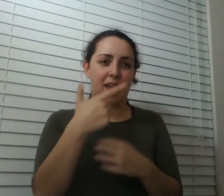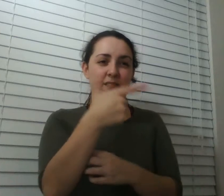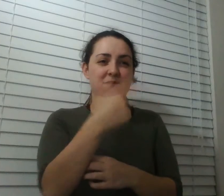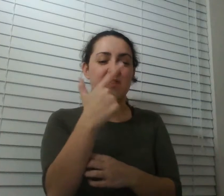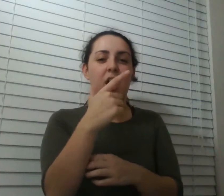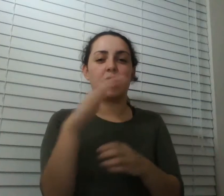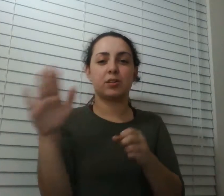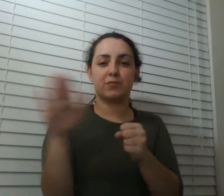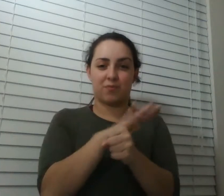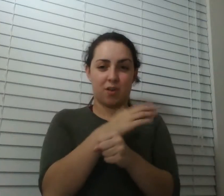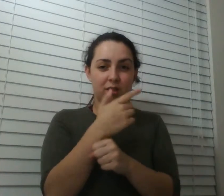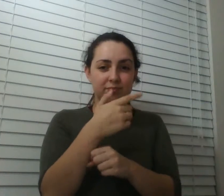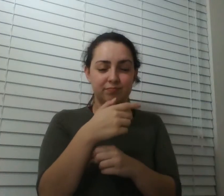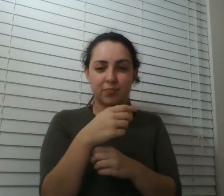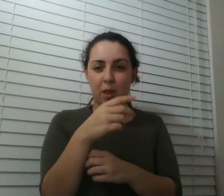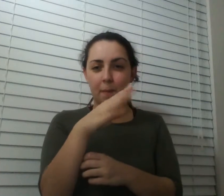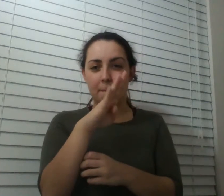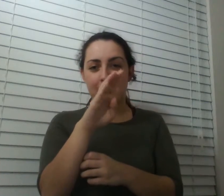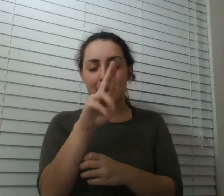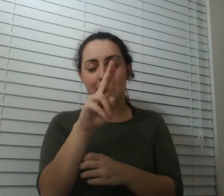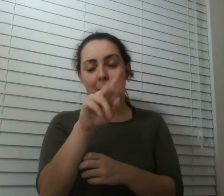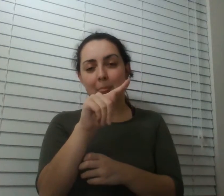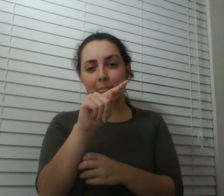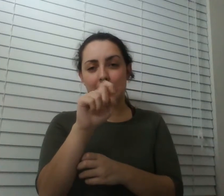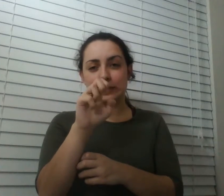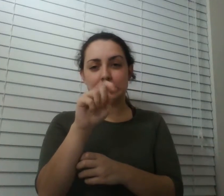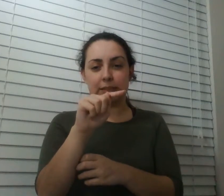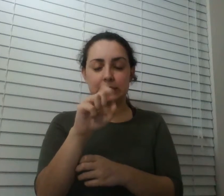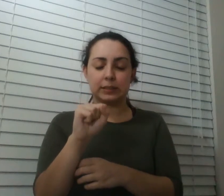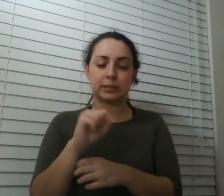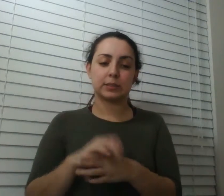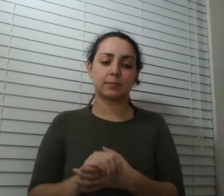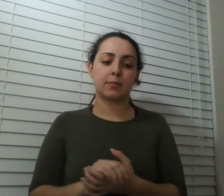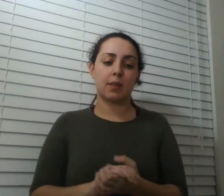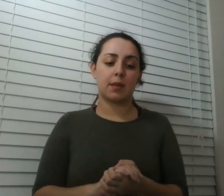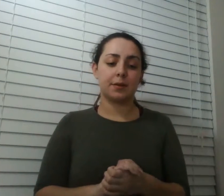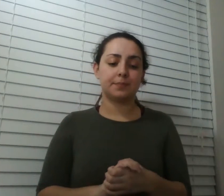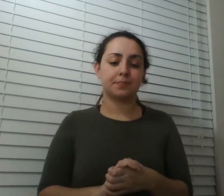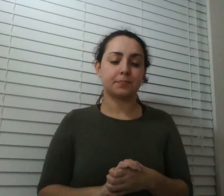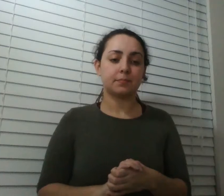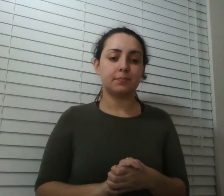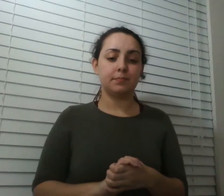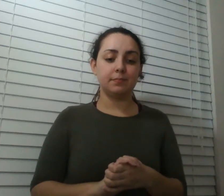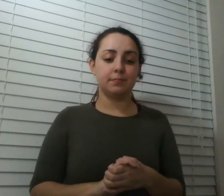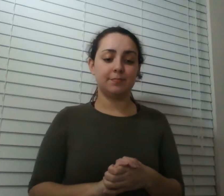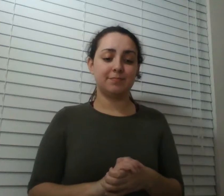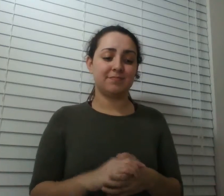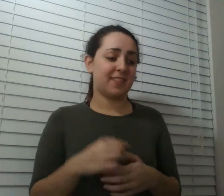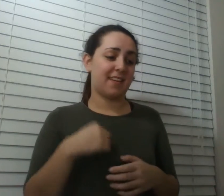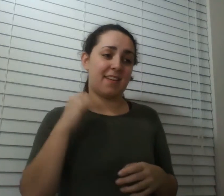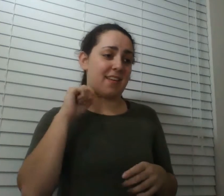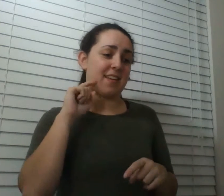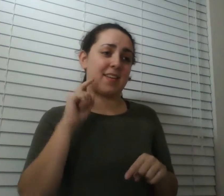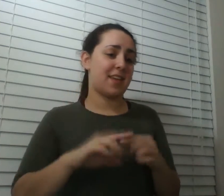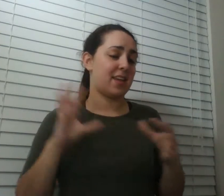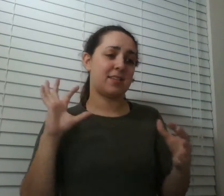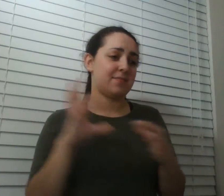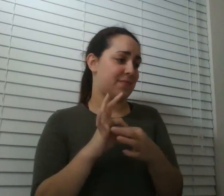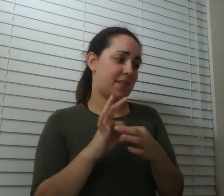another human being or killing them um i can't relate to that at all and over the years her